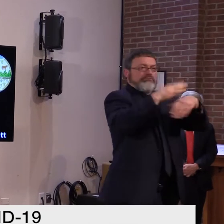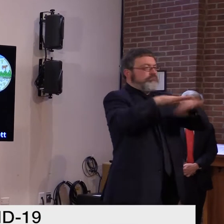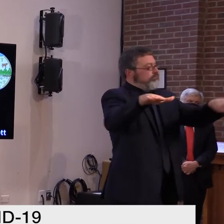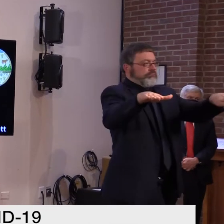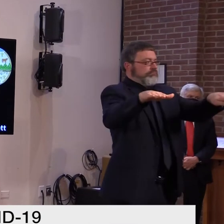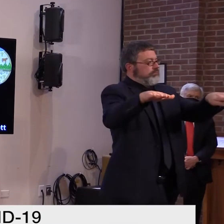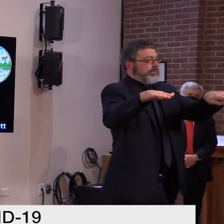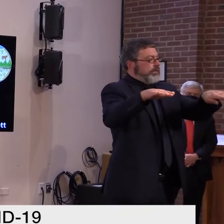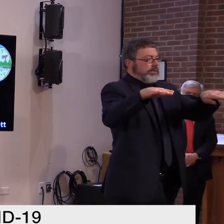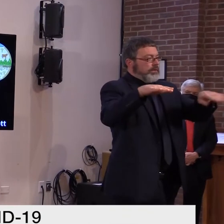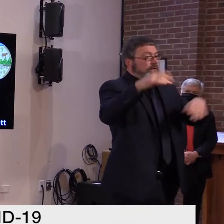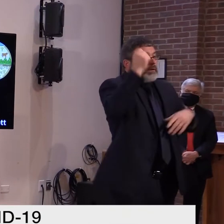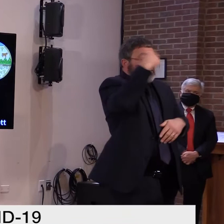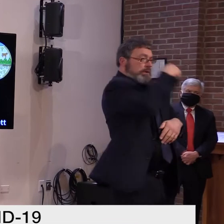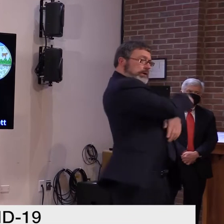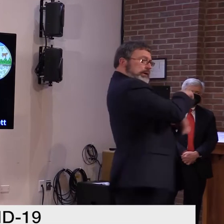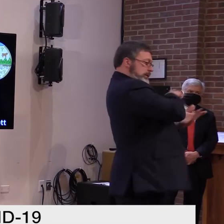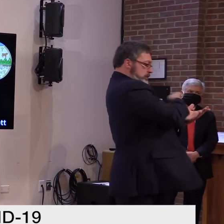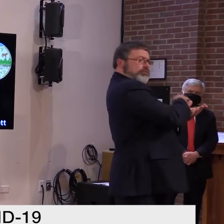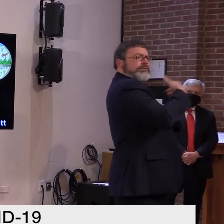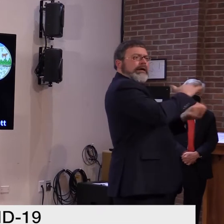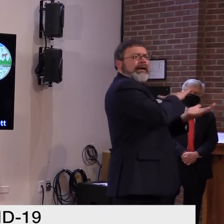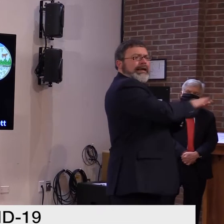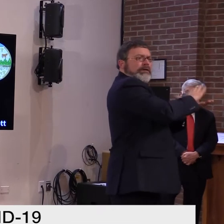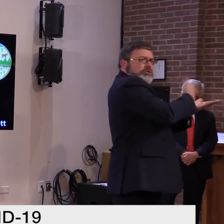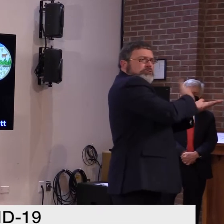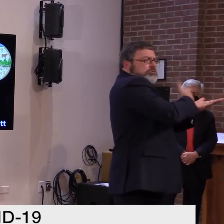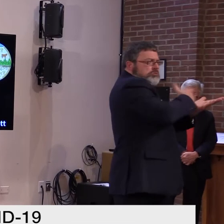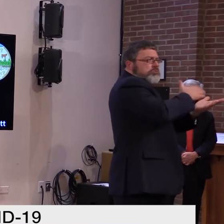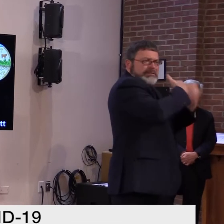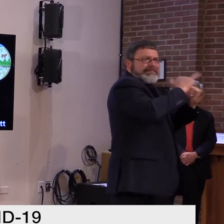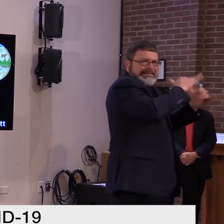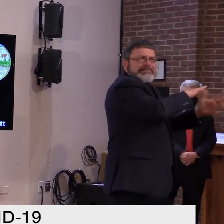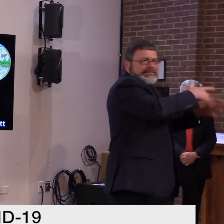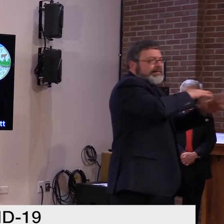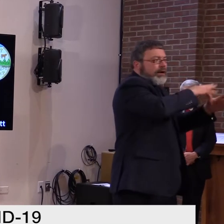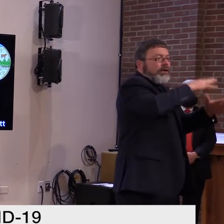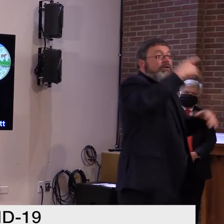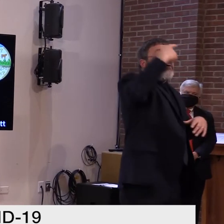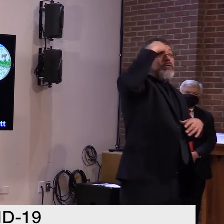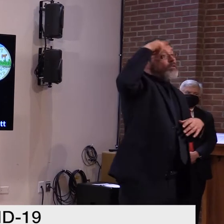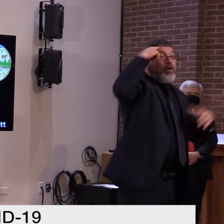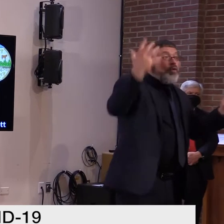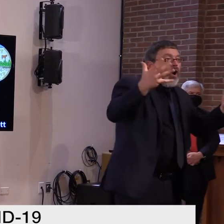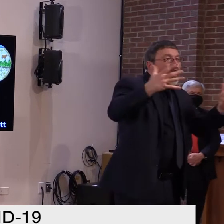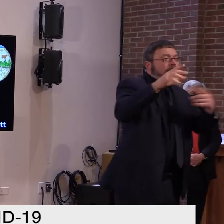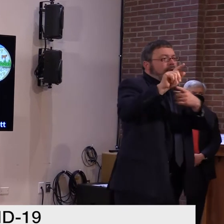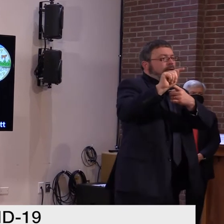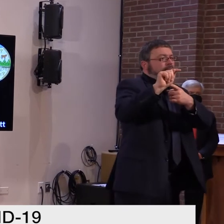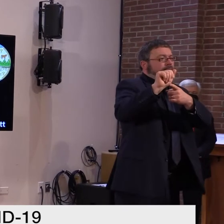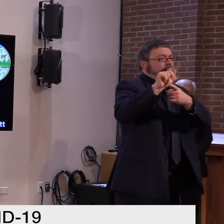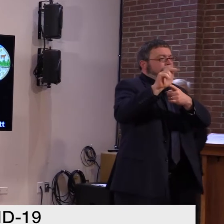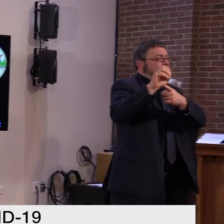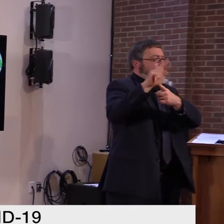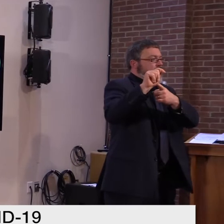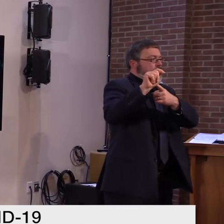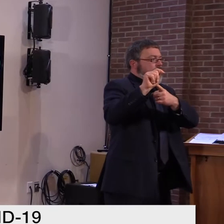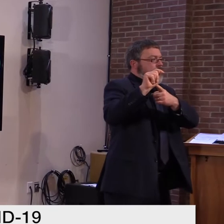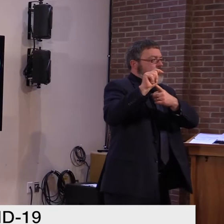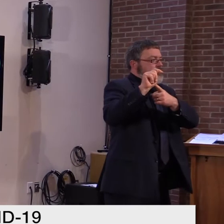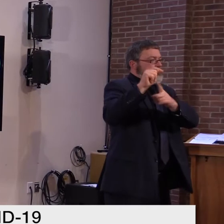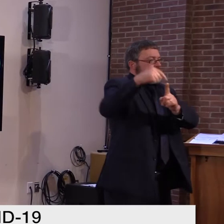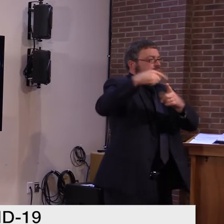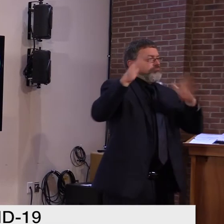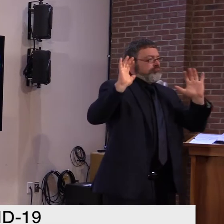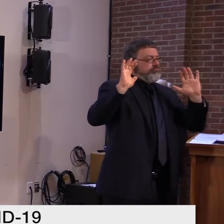for their income as well. So this wasn't done lightly, and that's why I'm fighting so hard